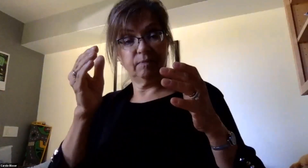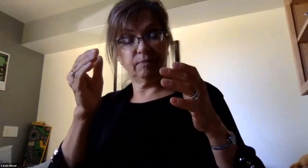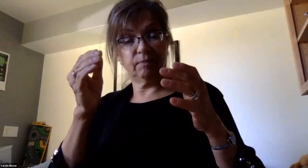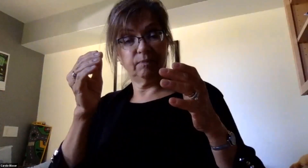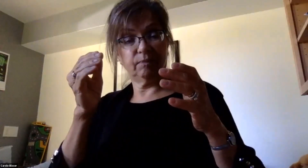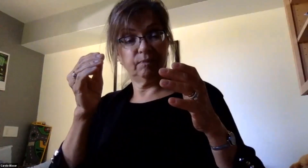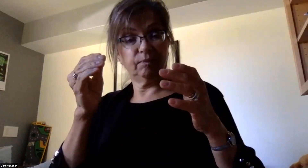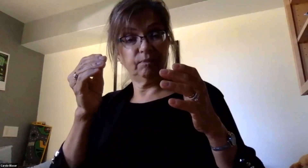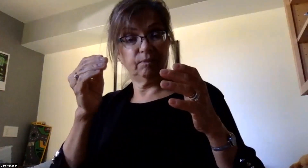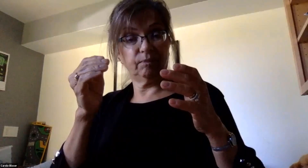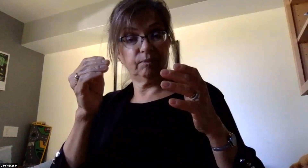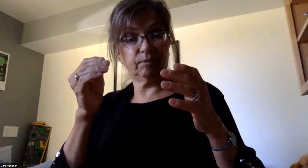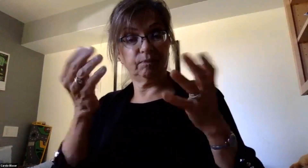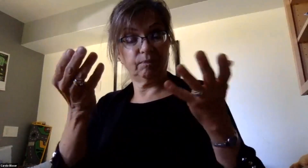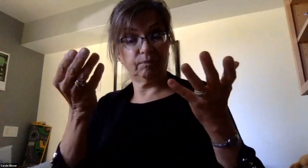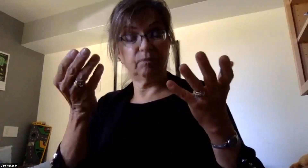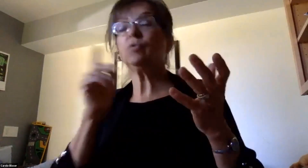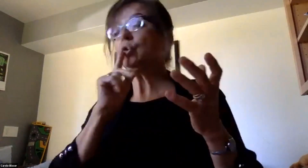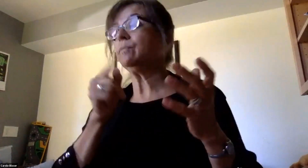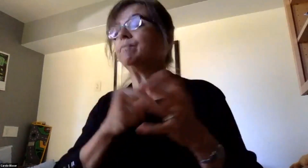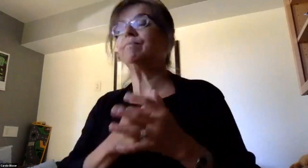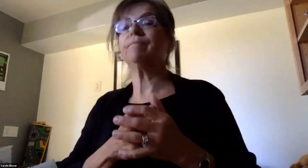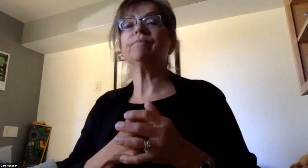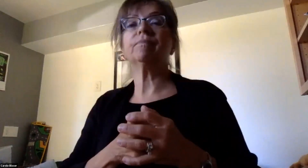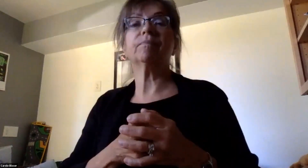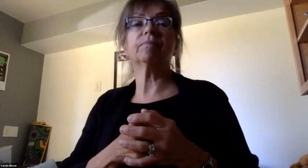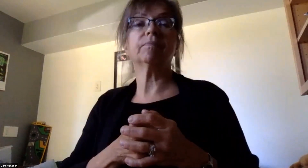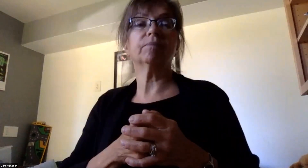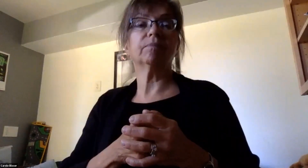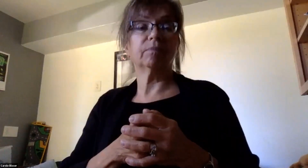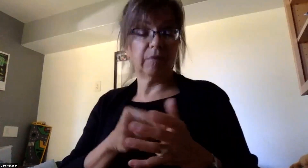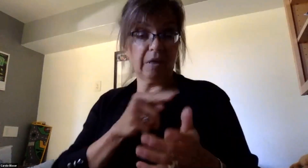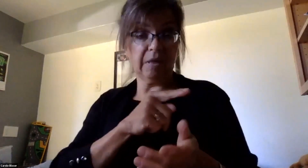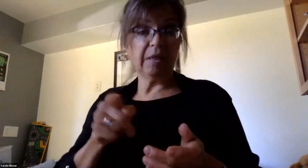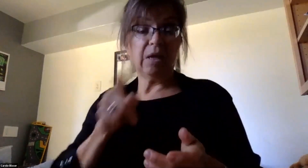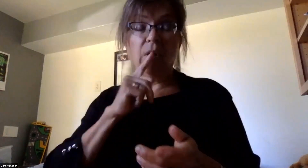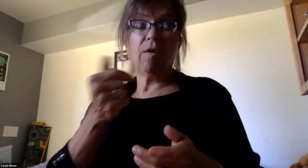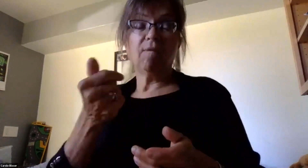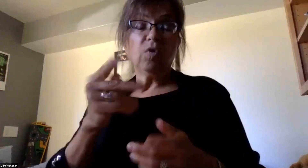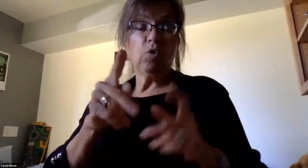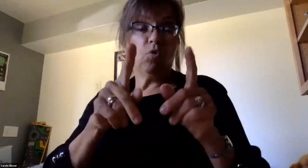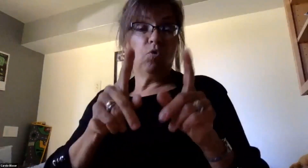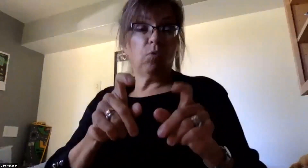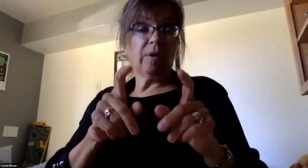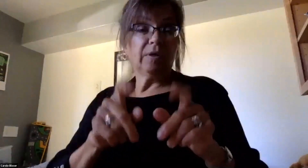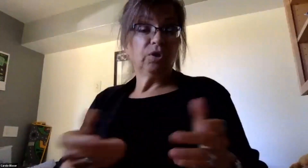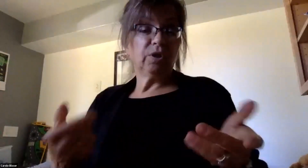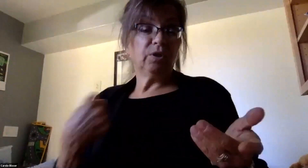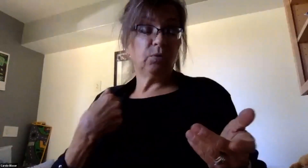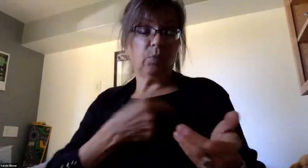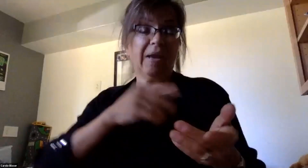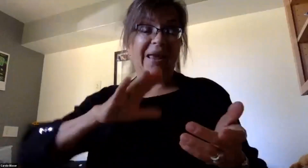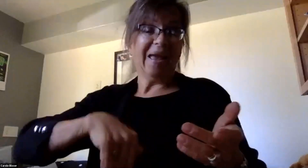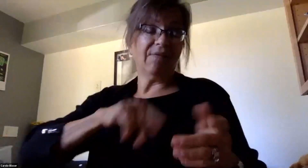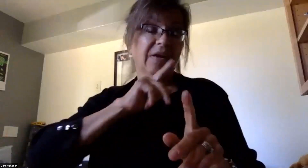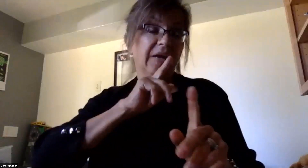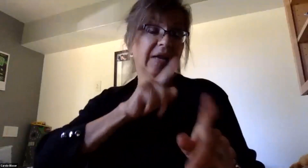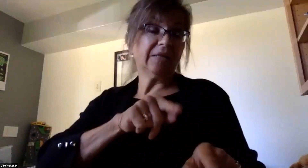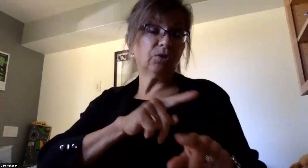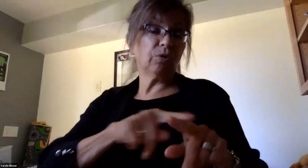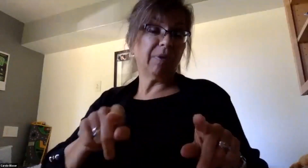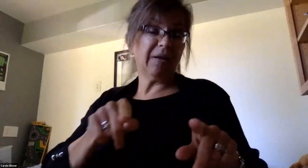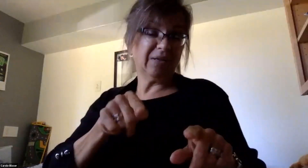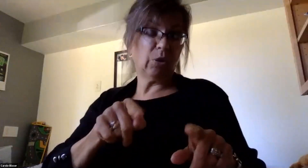forums. Sure. There are a few questions here we haven't answered, but again, it's those